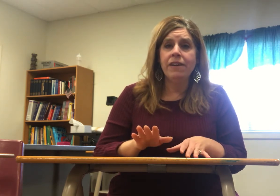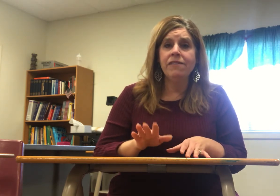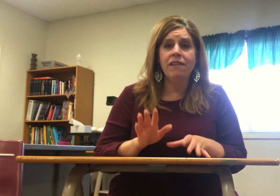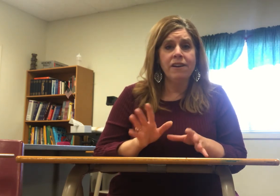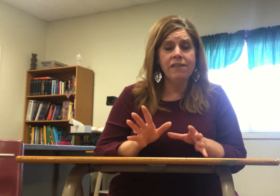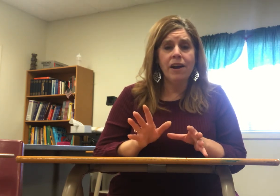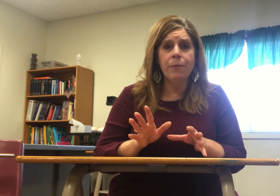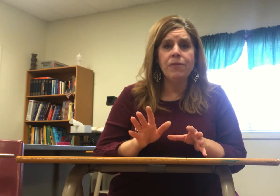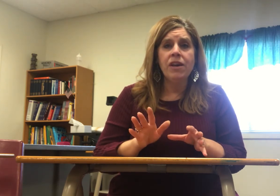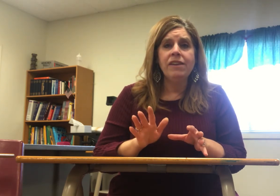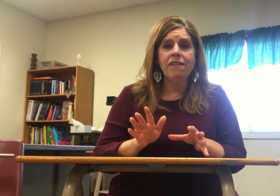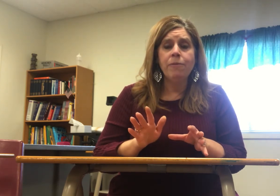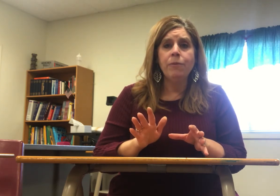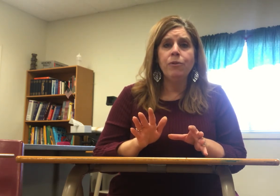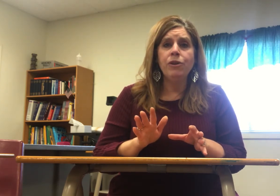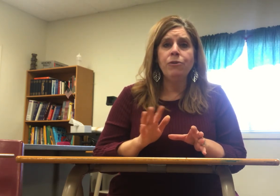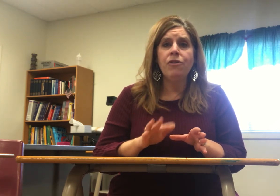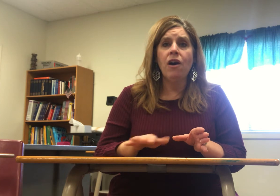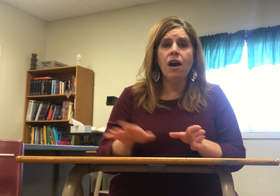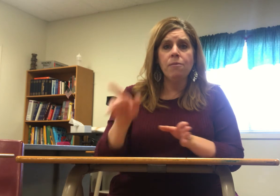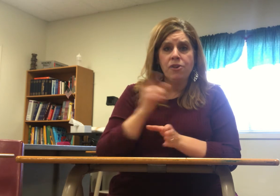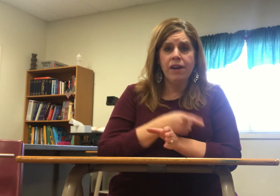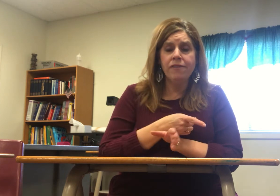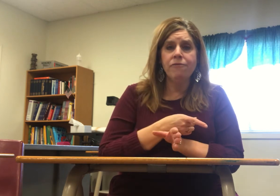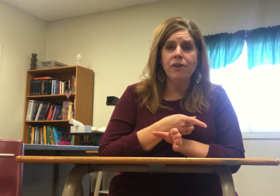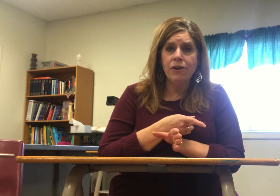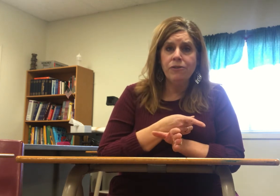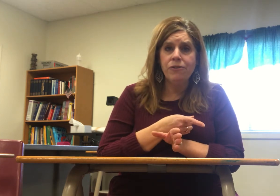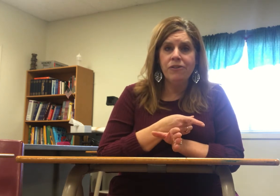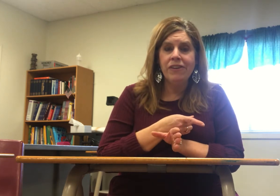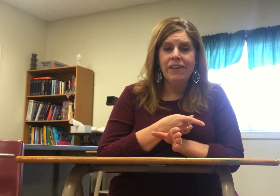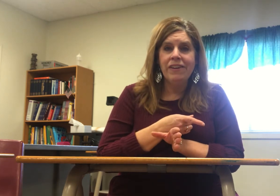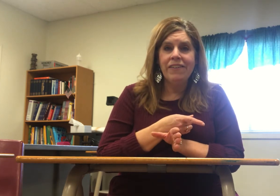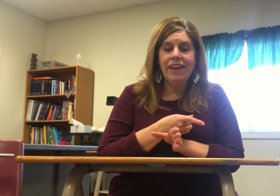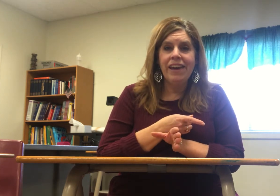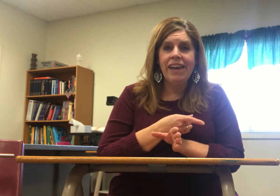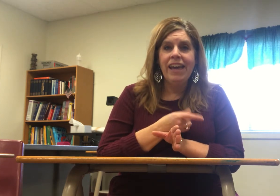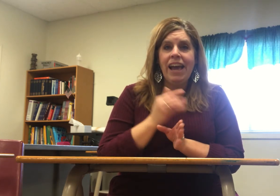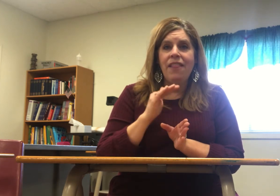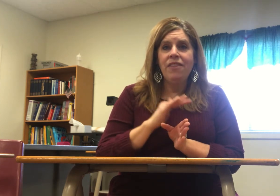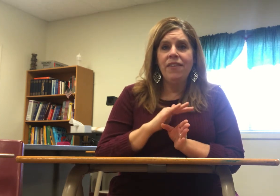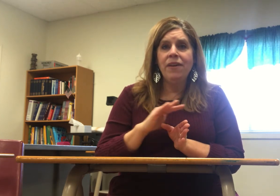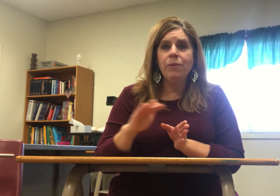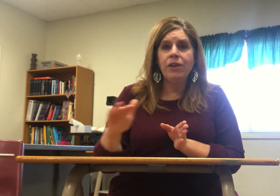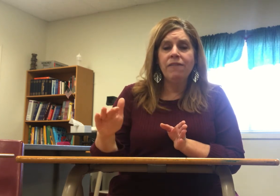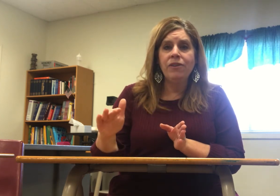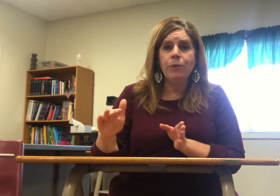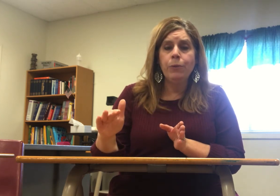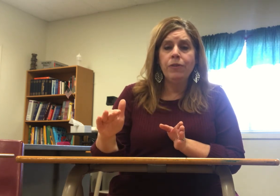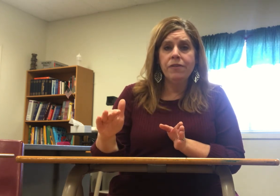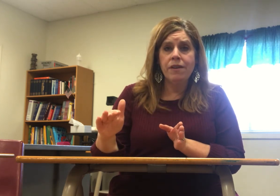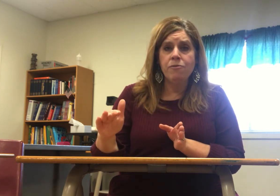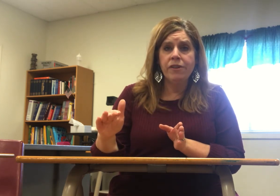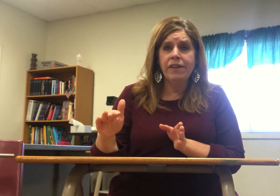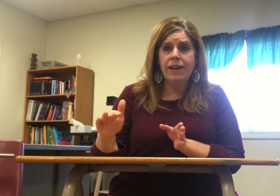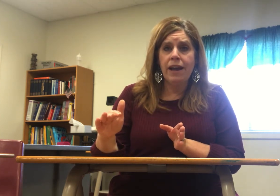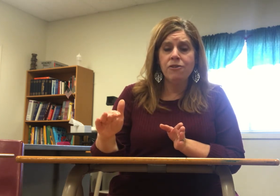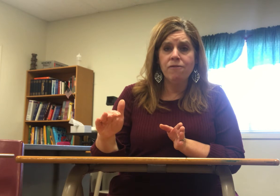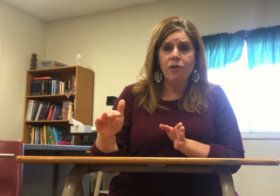a lot of times deaf people will use the object first okay and then they will give you the subject and action verb